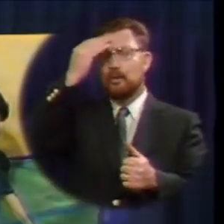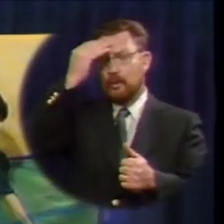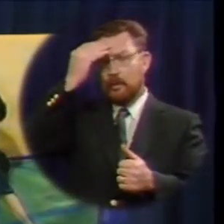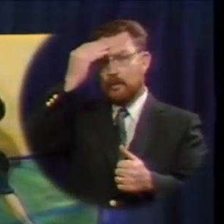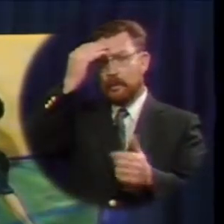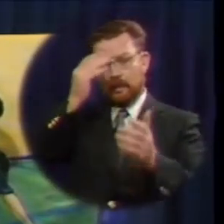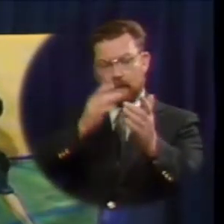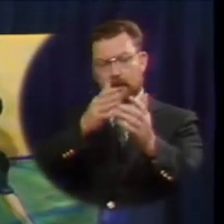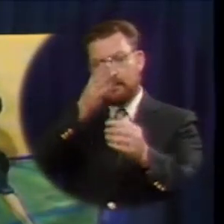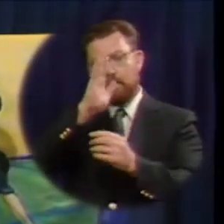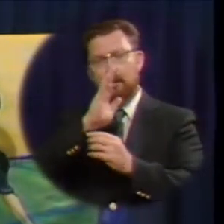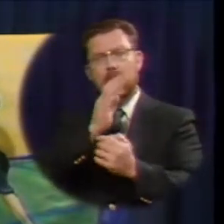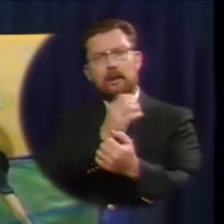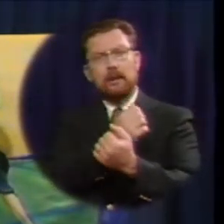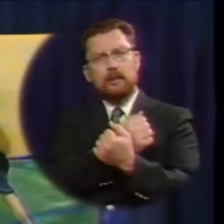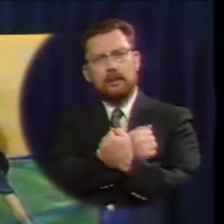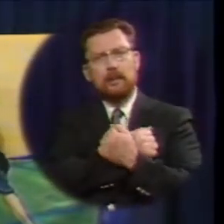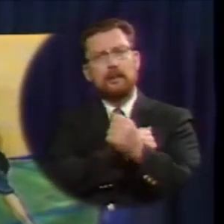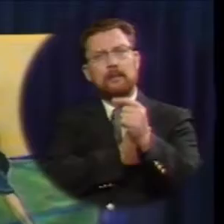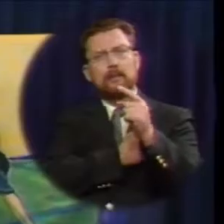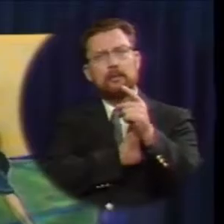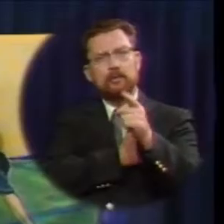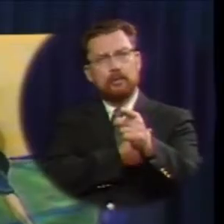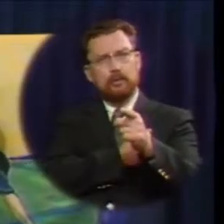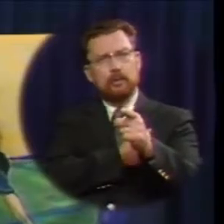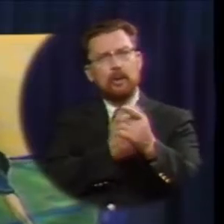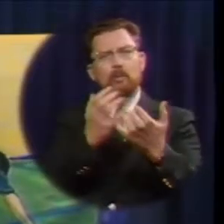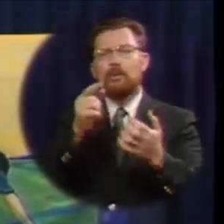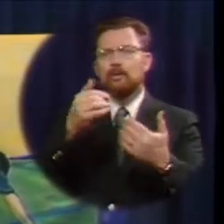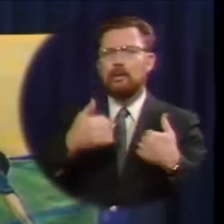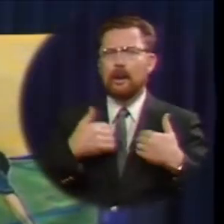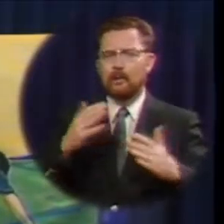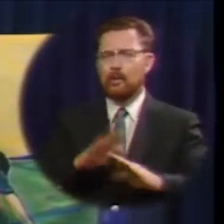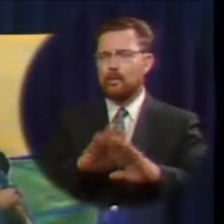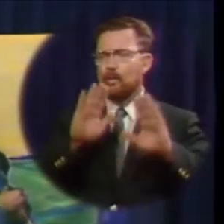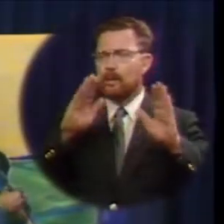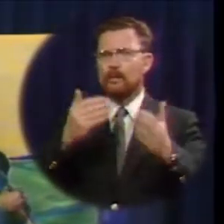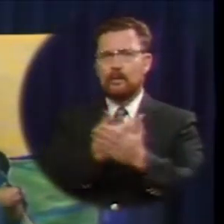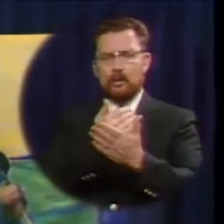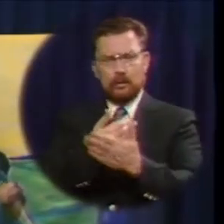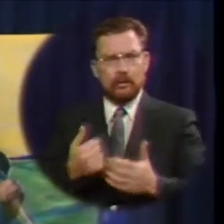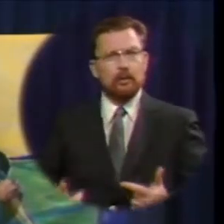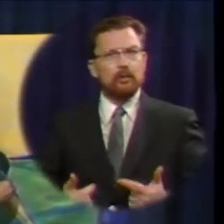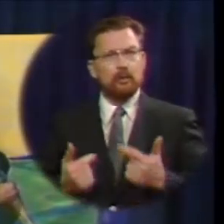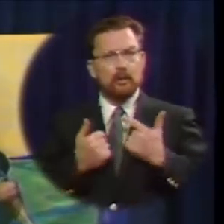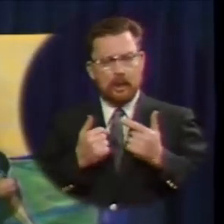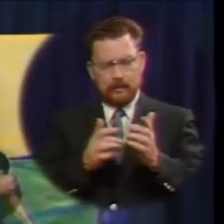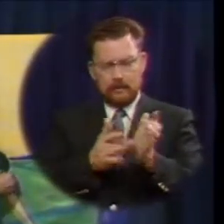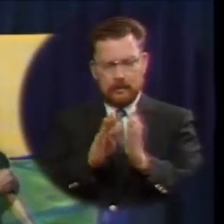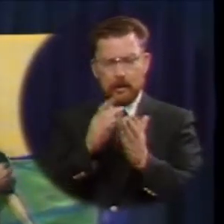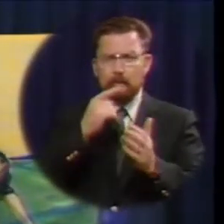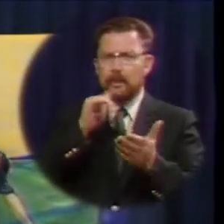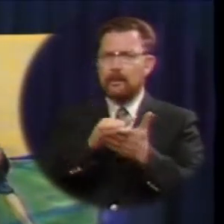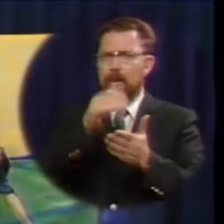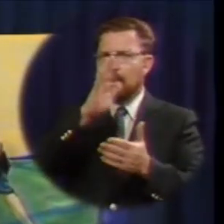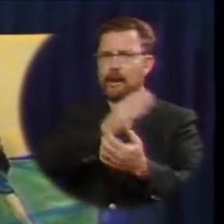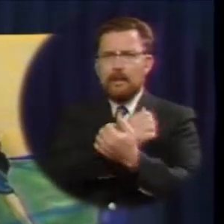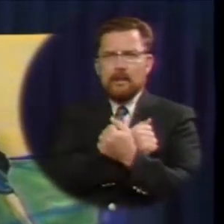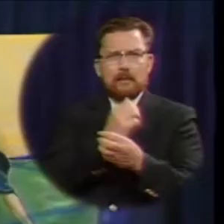god loves you and wants you to have a wonderful new life the bible says for god so loved the world that he gave his